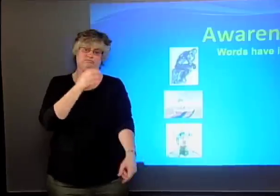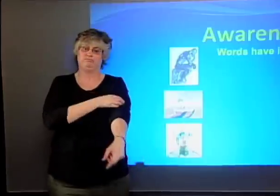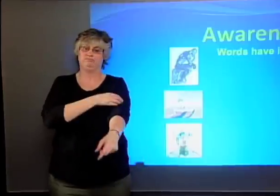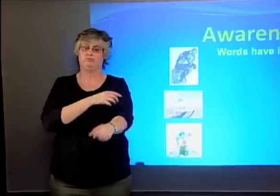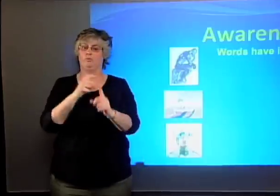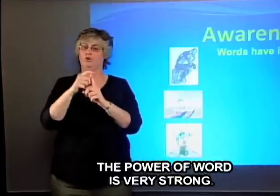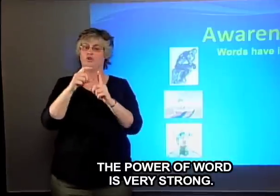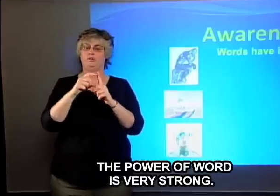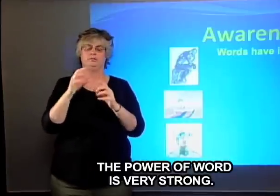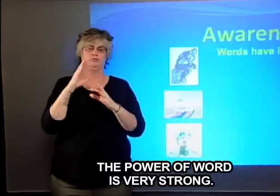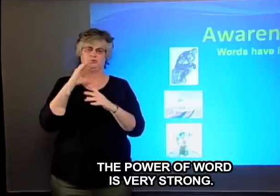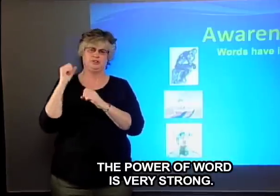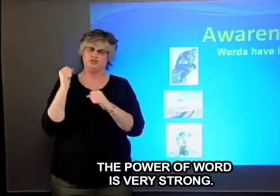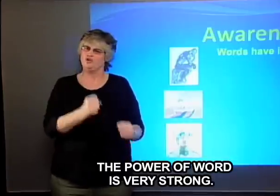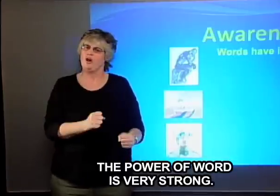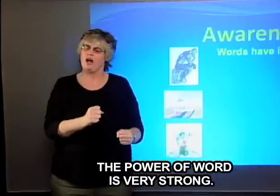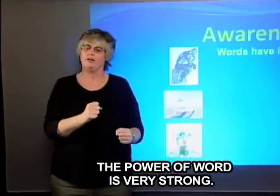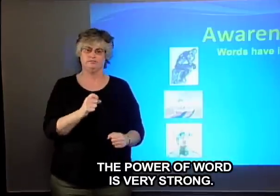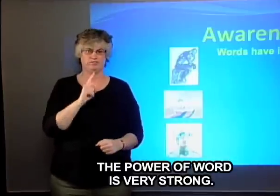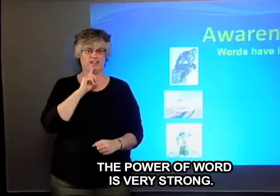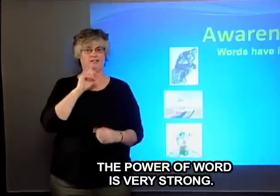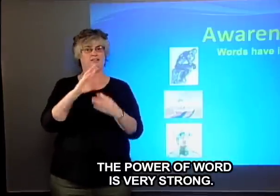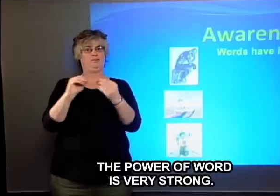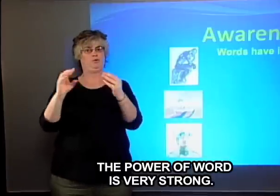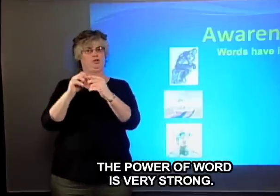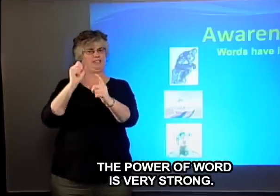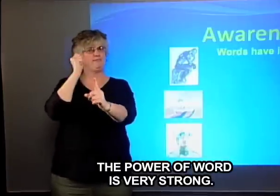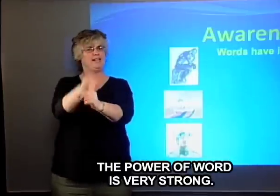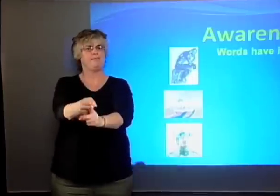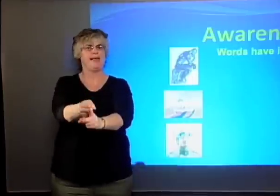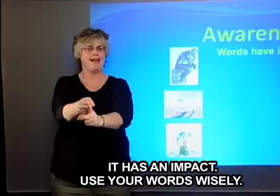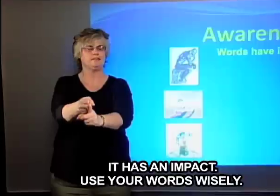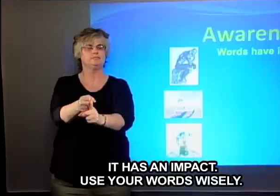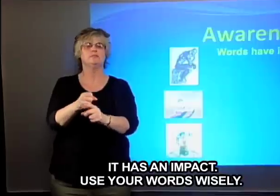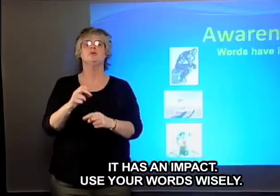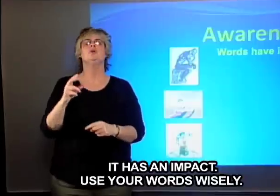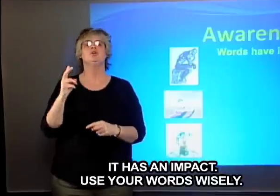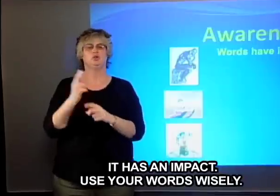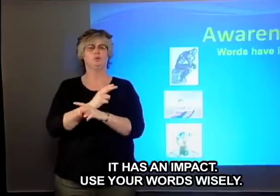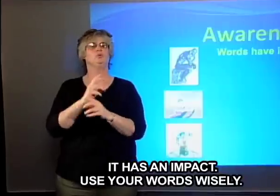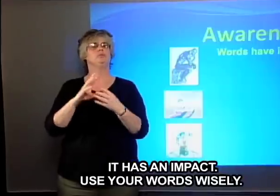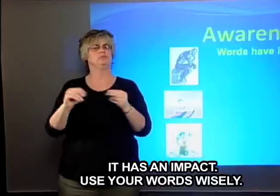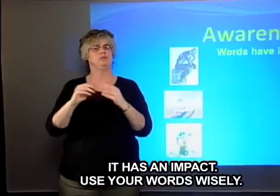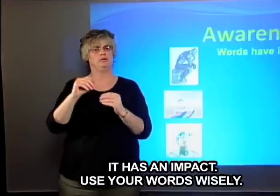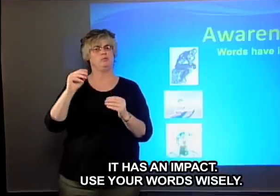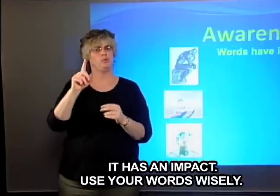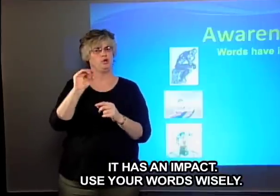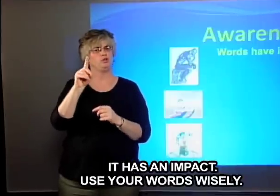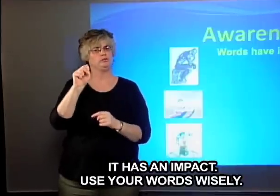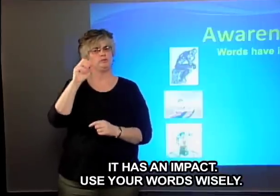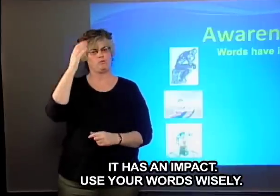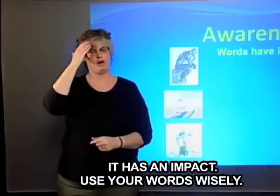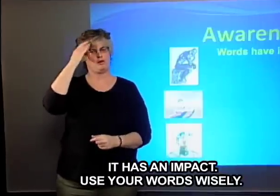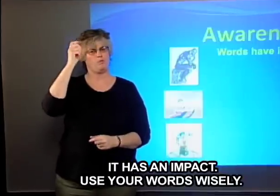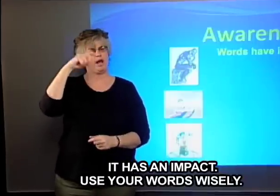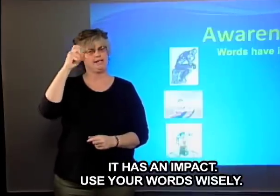The power of word is very strong. The It has an impact. Use your words